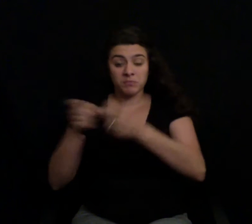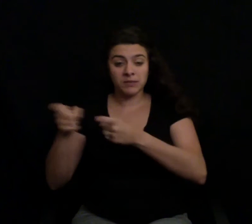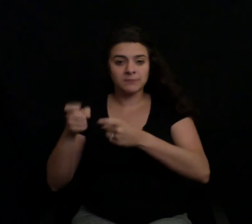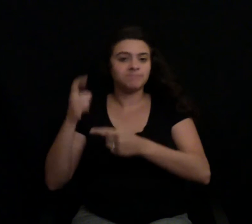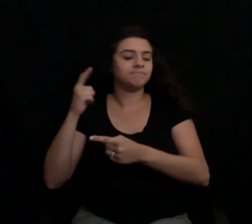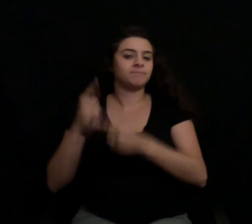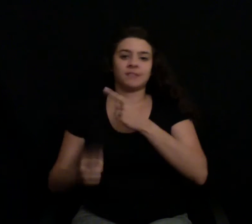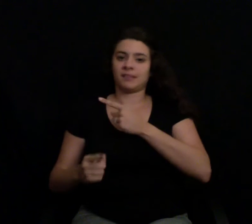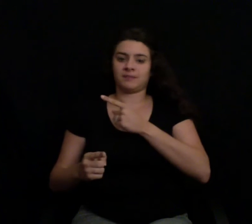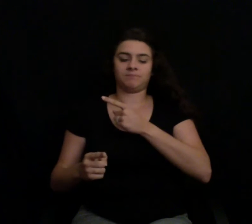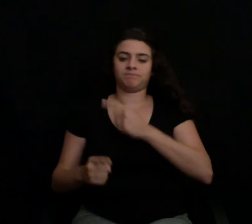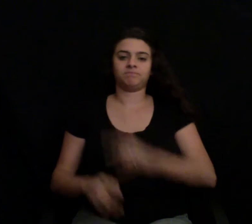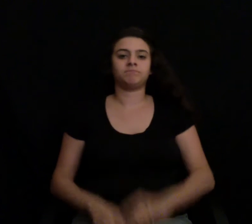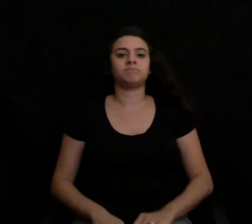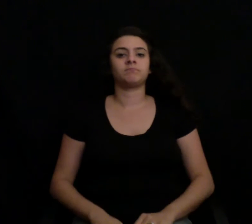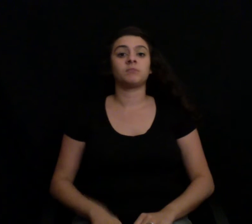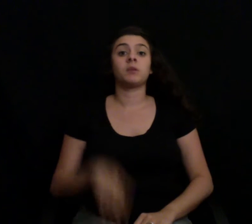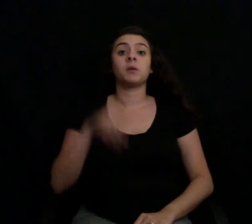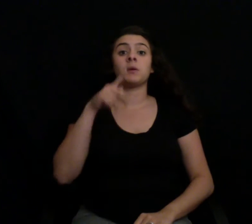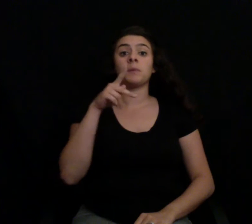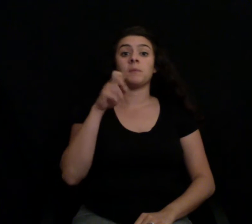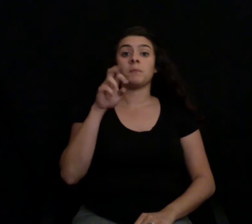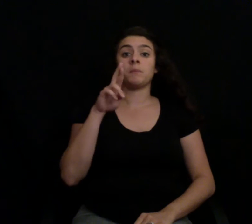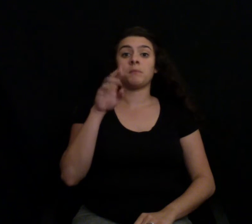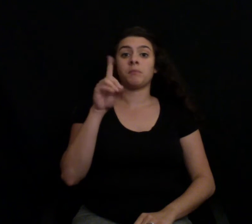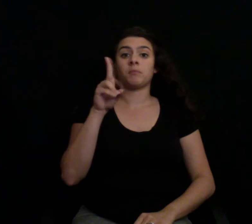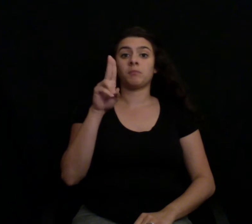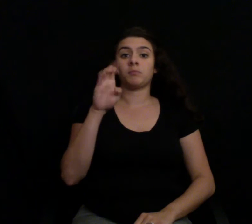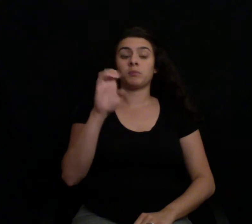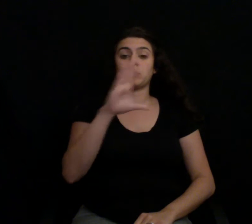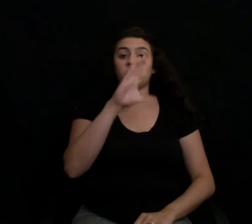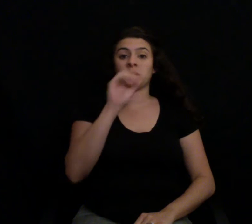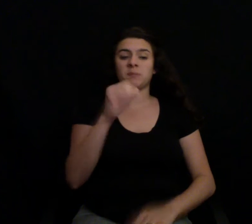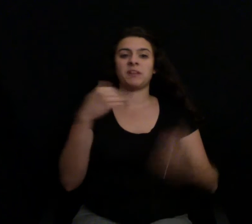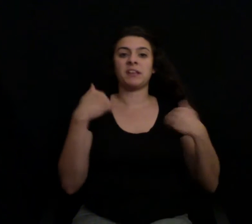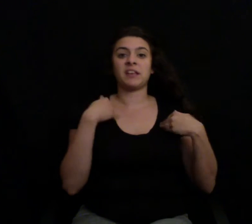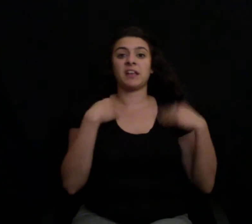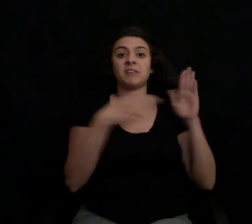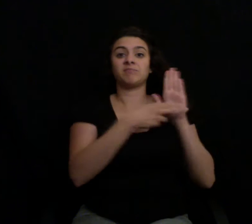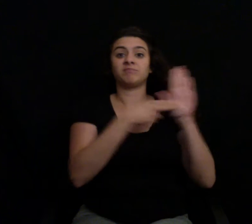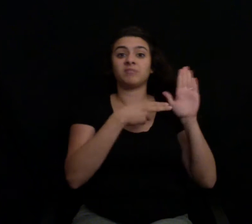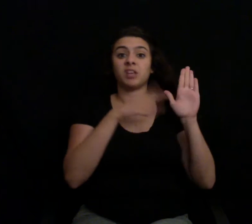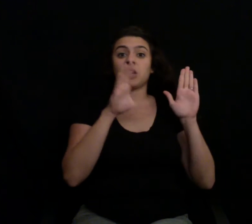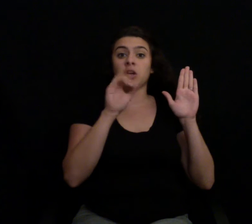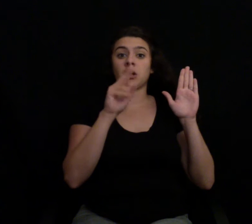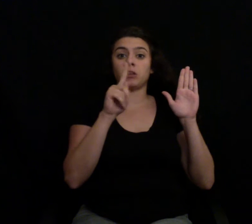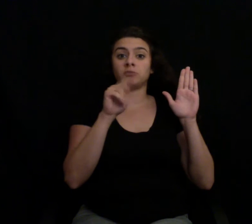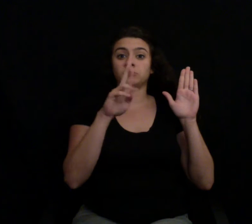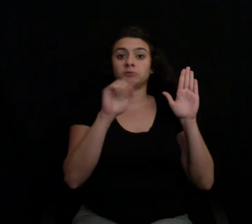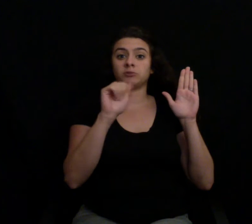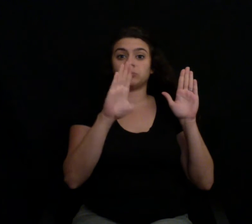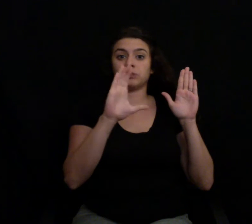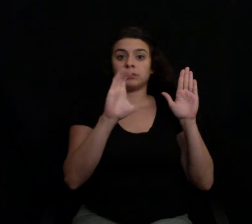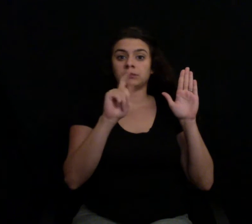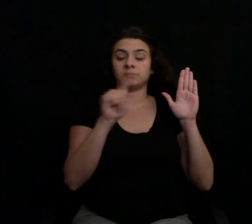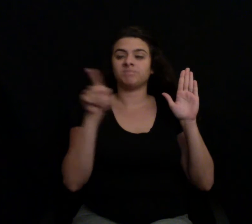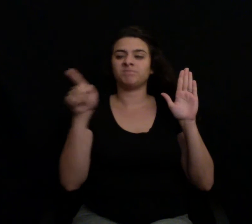Bound by contract, Craig is not even allowed to give them sunshine or fresh air. Just